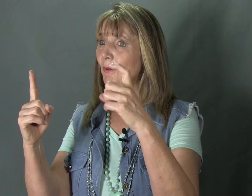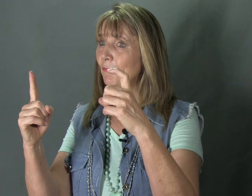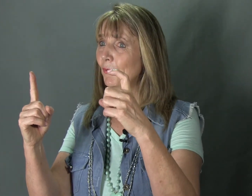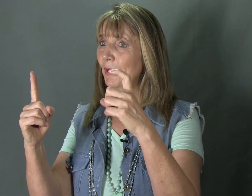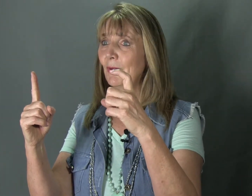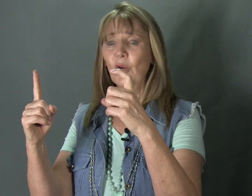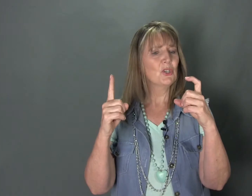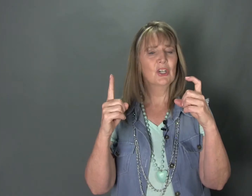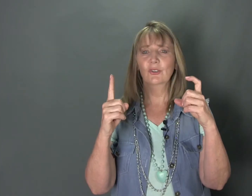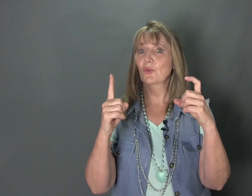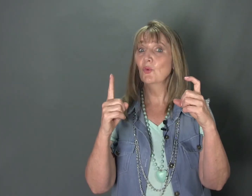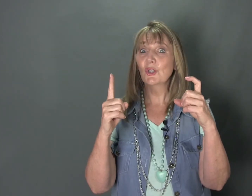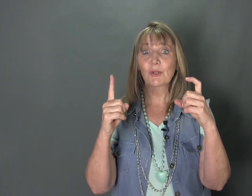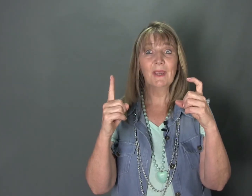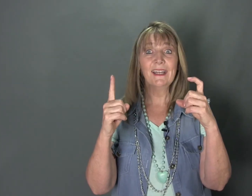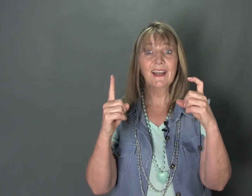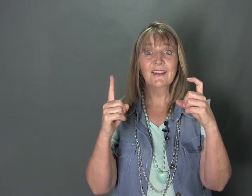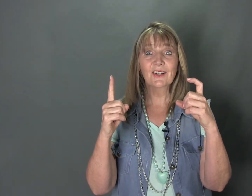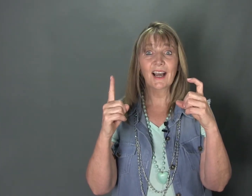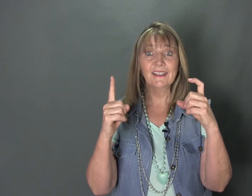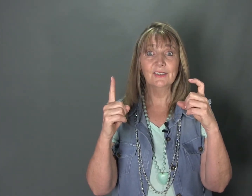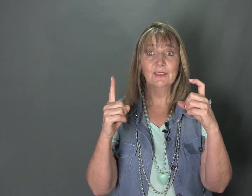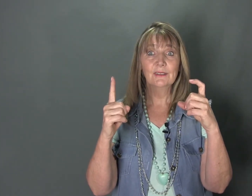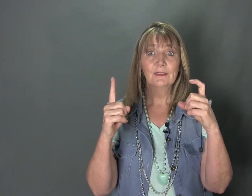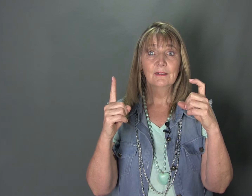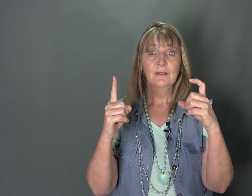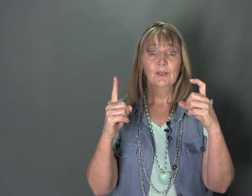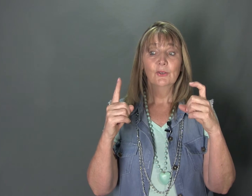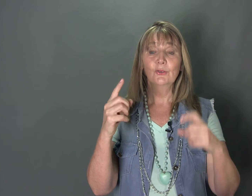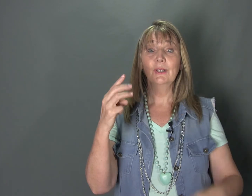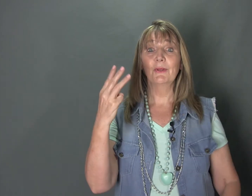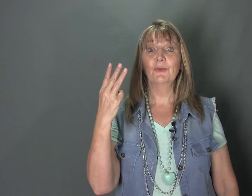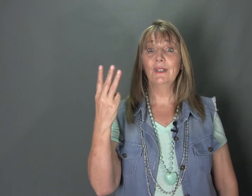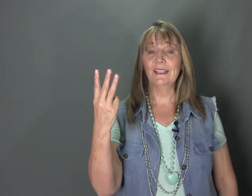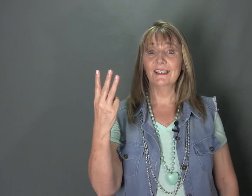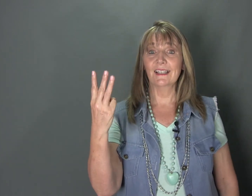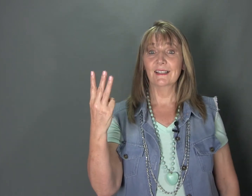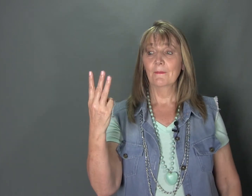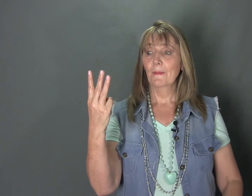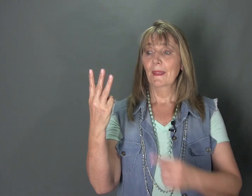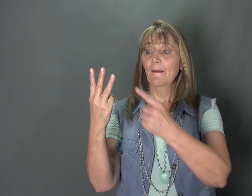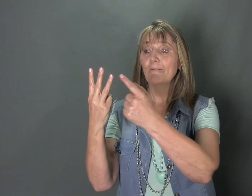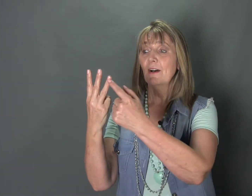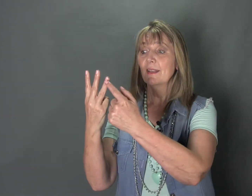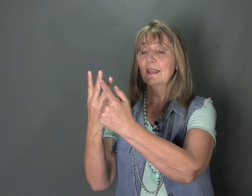before him. We shall not worship any other idol. Rule number three says Father,